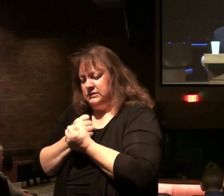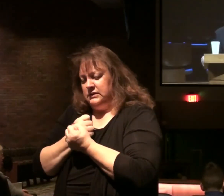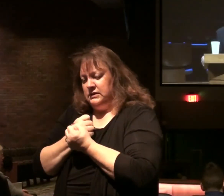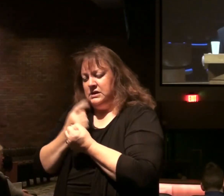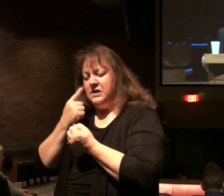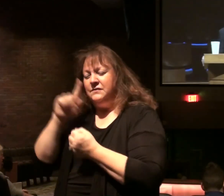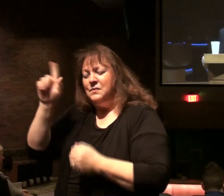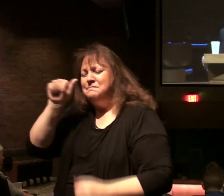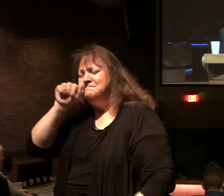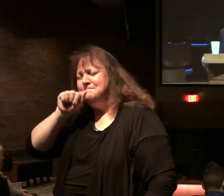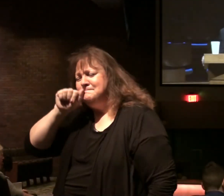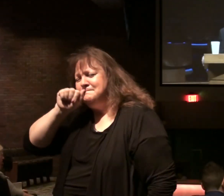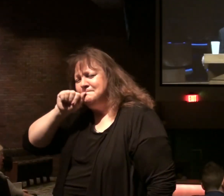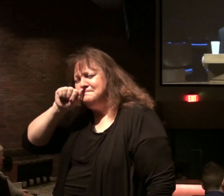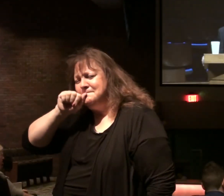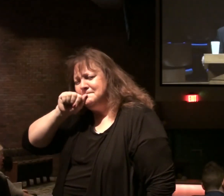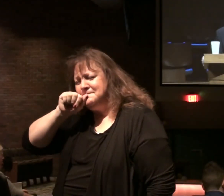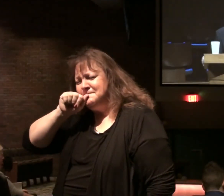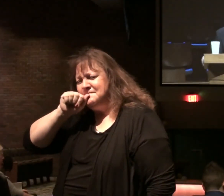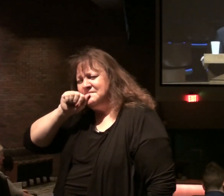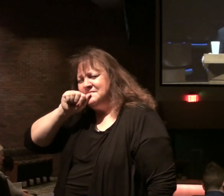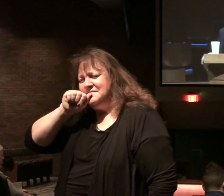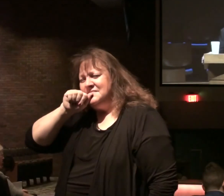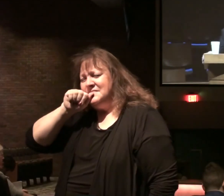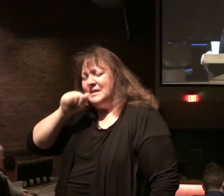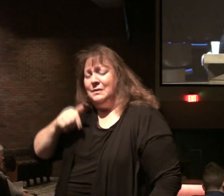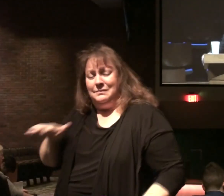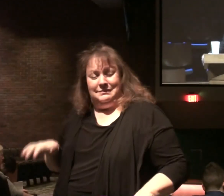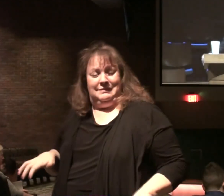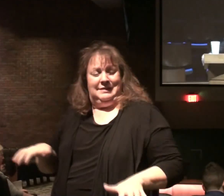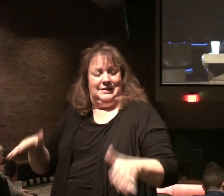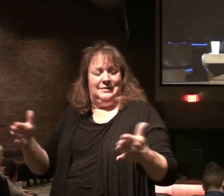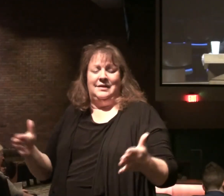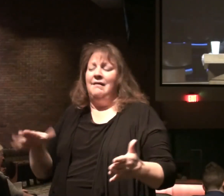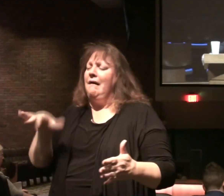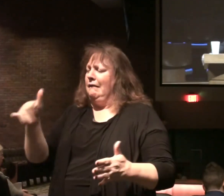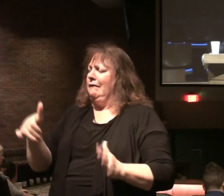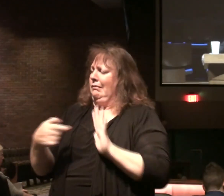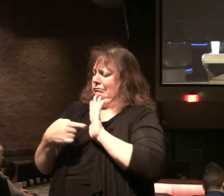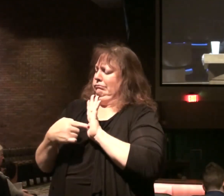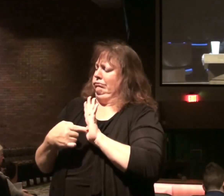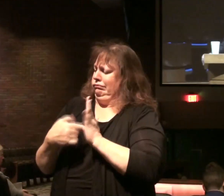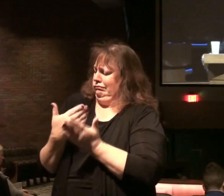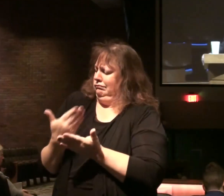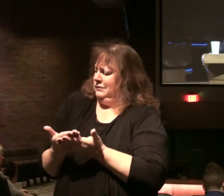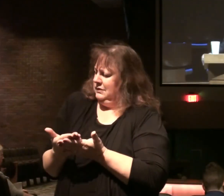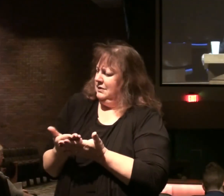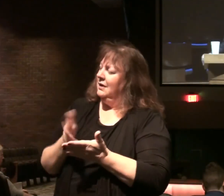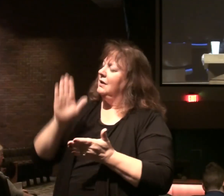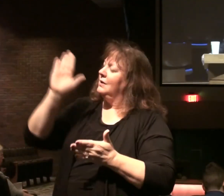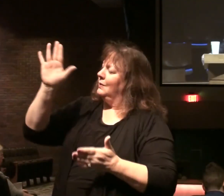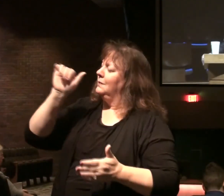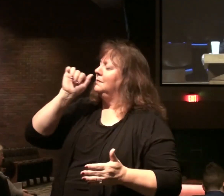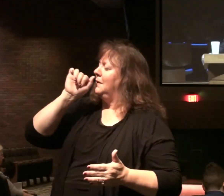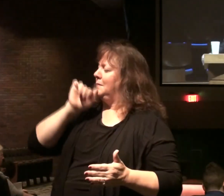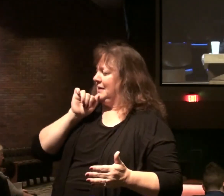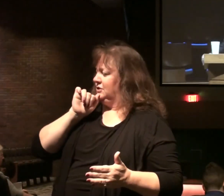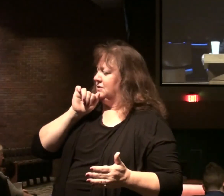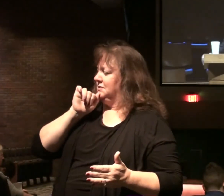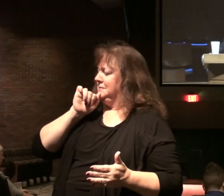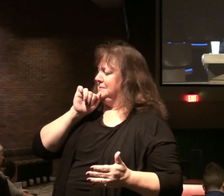For your patience. Even our being gathered today is another testimony. Of your patience.